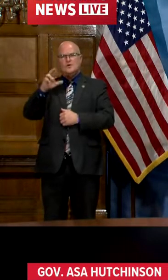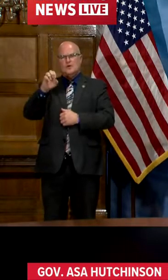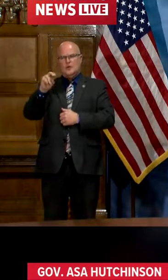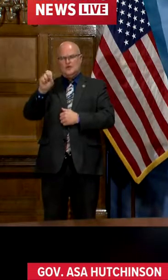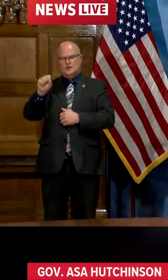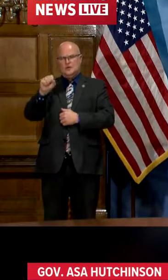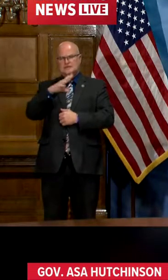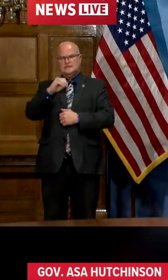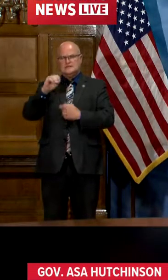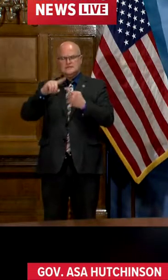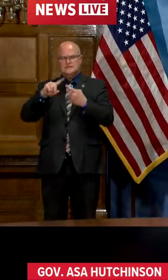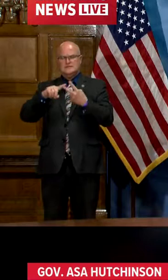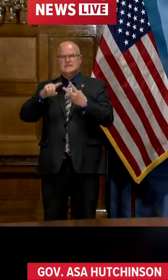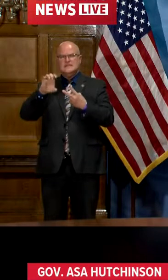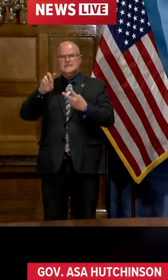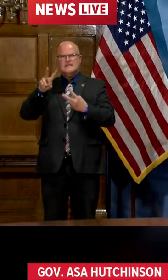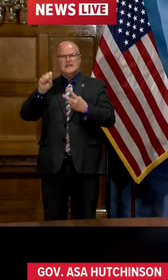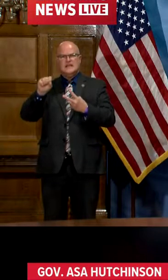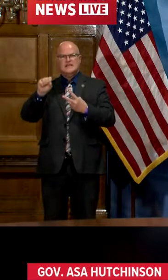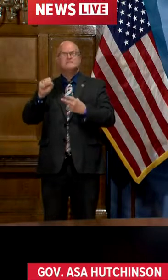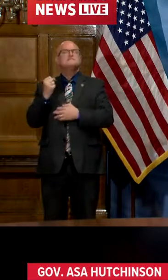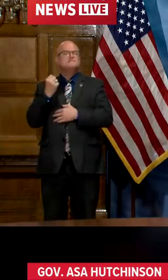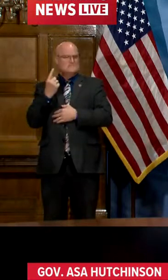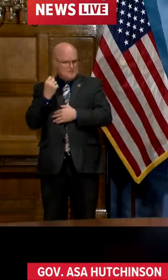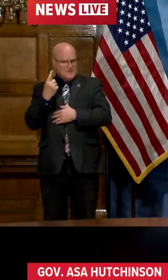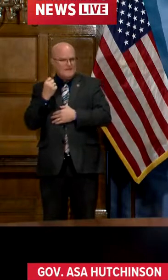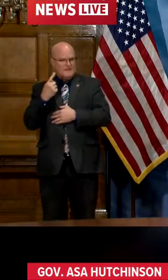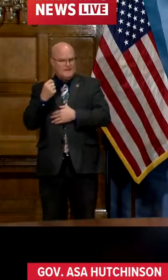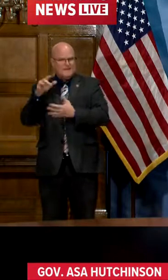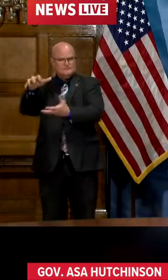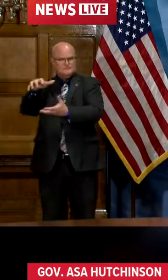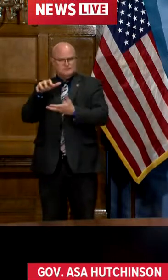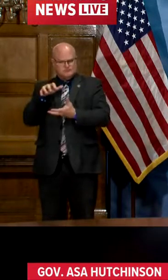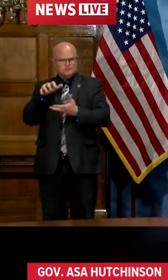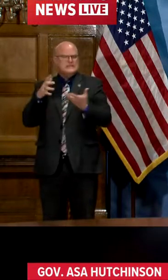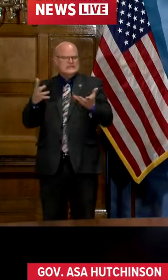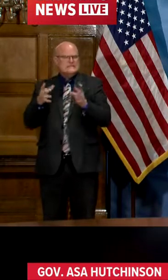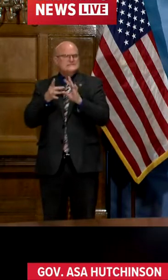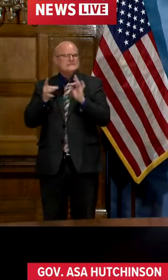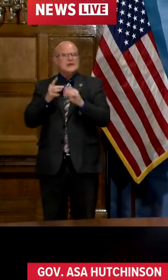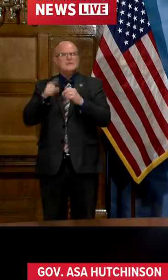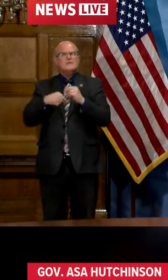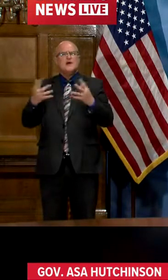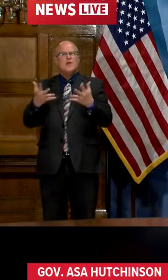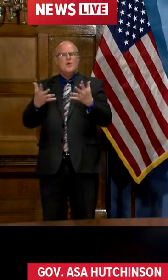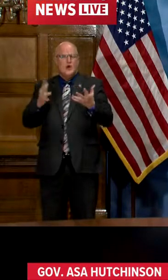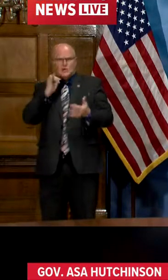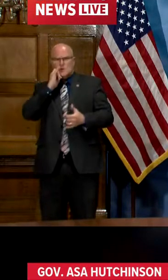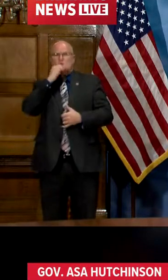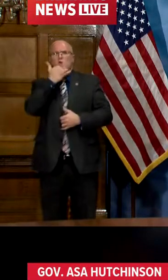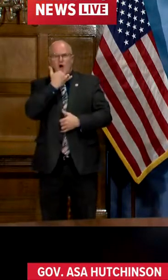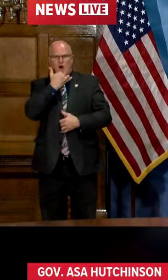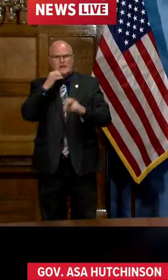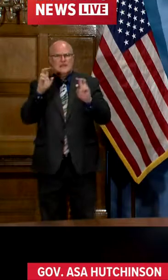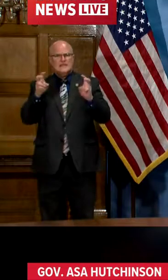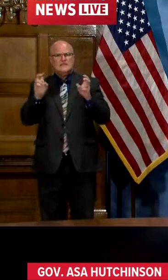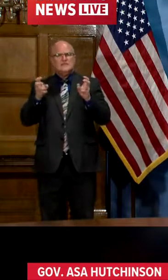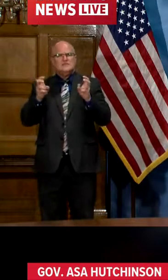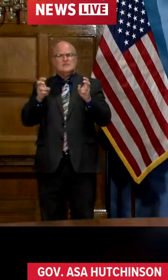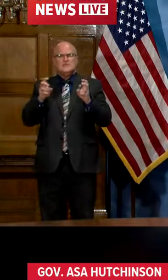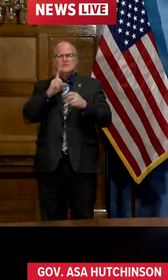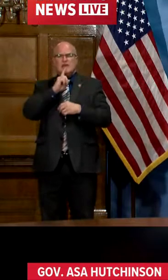I understand the over-allocation issue that you described. I guess can you comment on what went wrong just in terms of